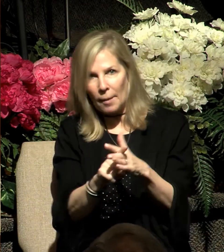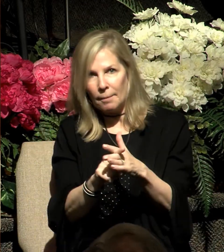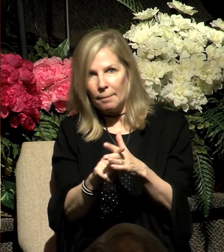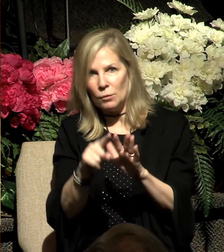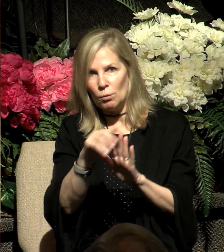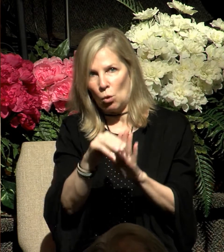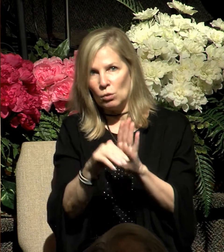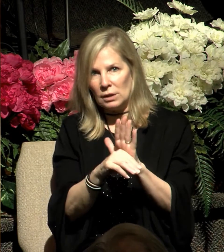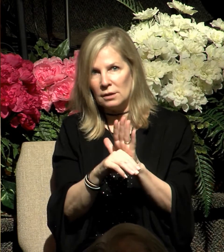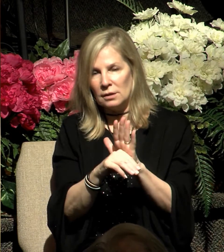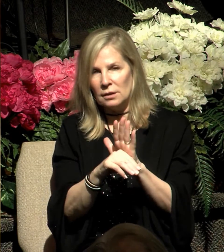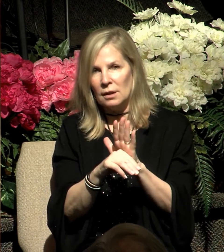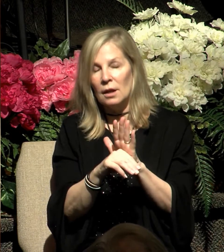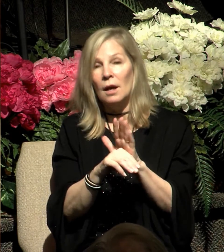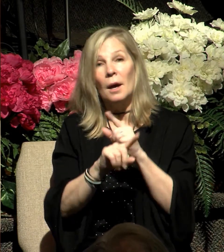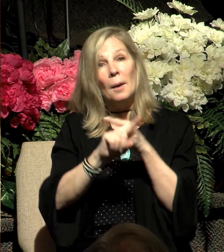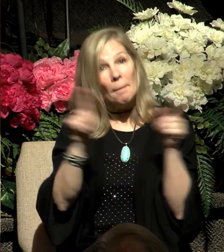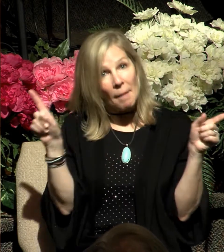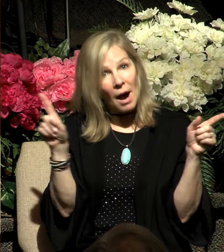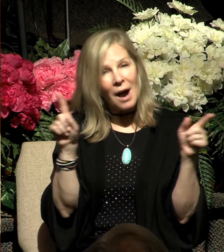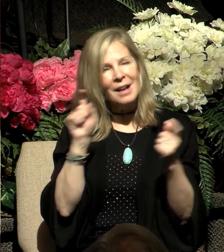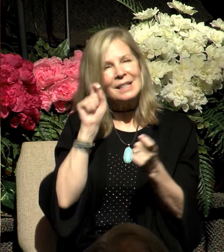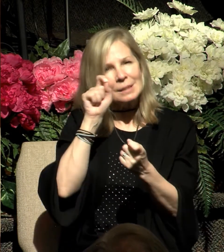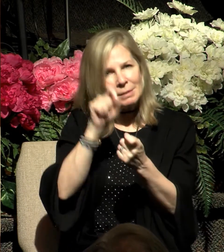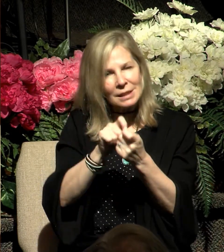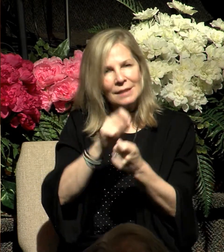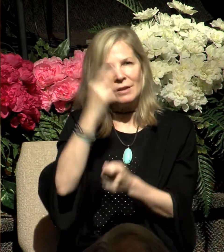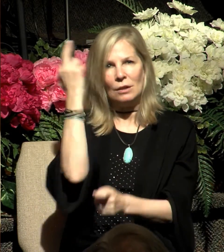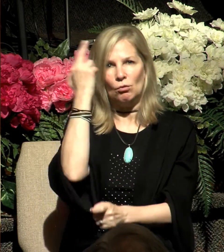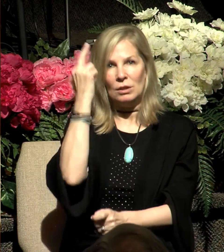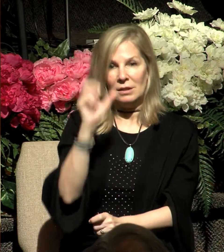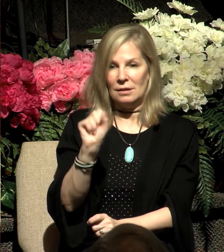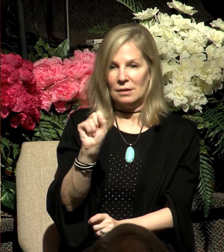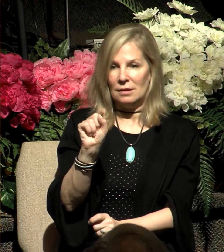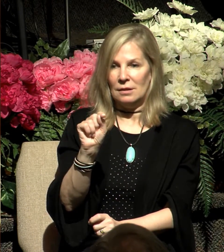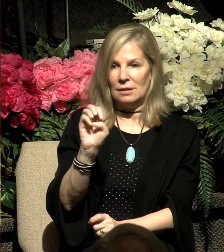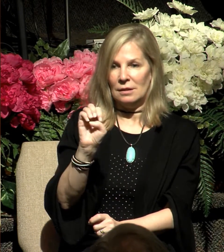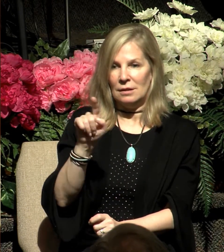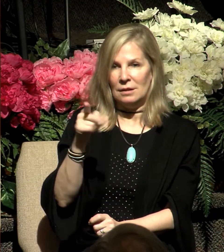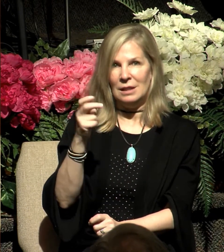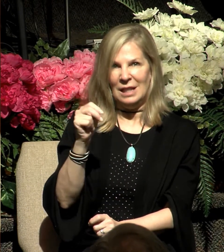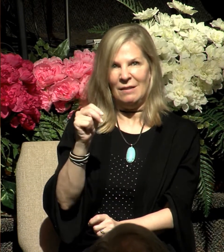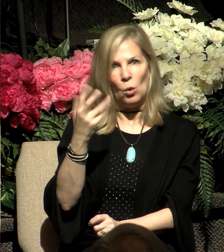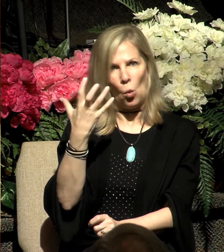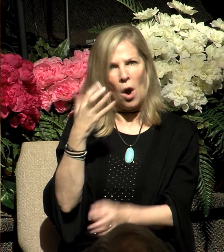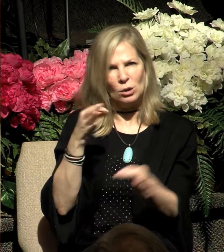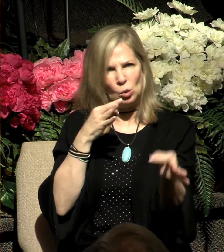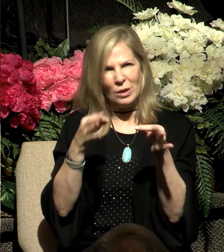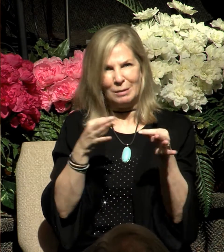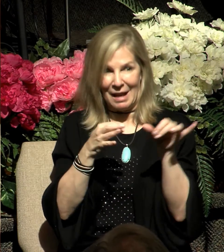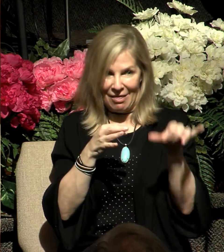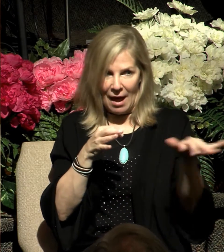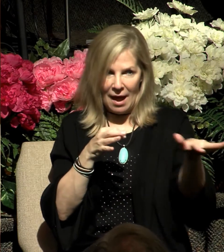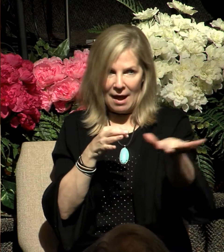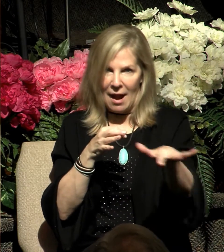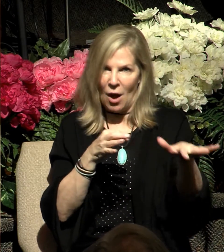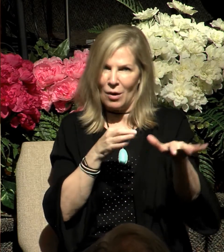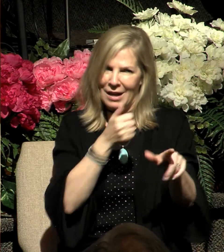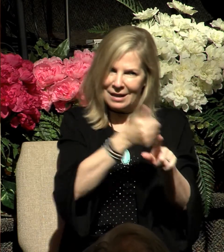reason that Stephen mentions that the place where Moses was standing was holy ground. As you'll recall, in addition